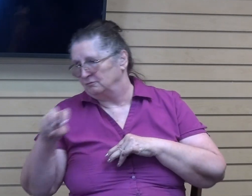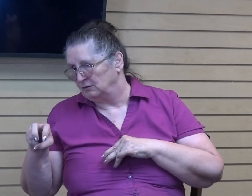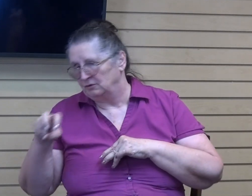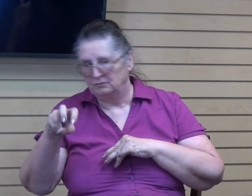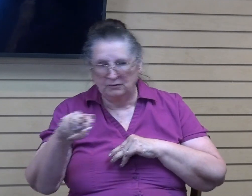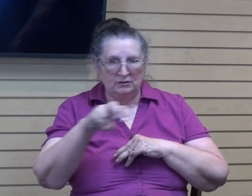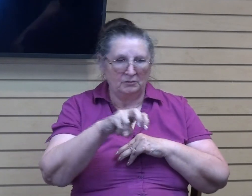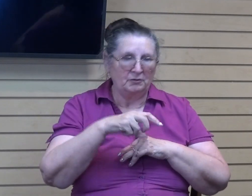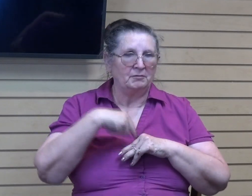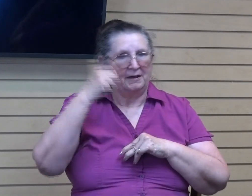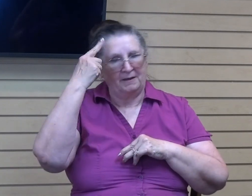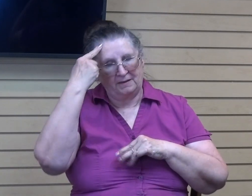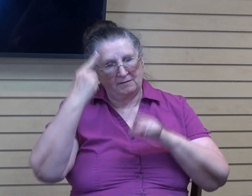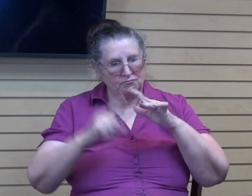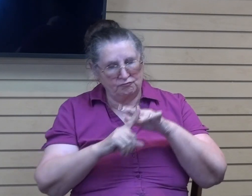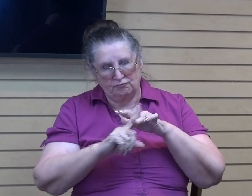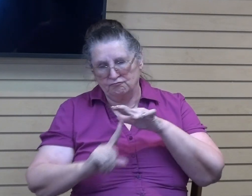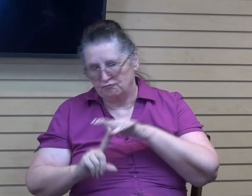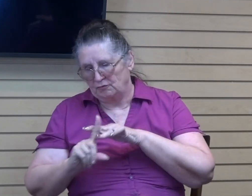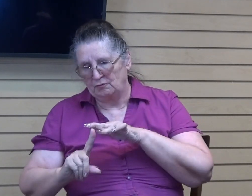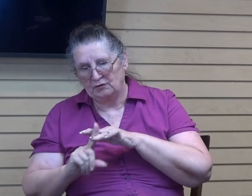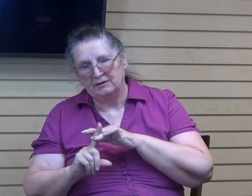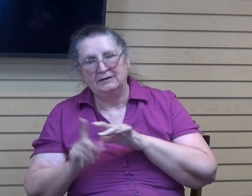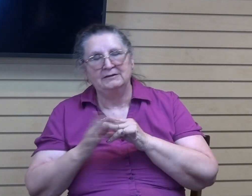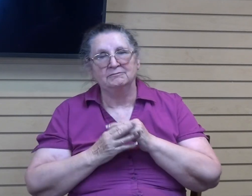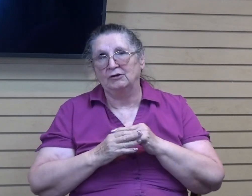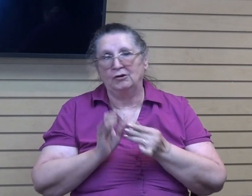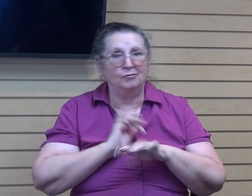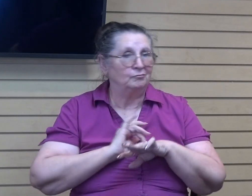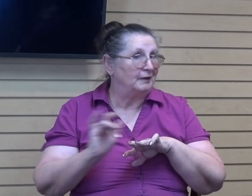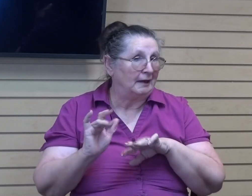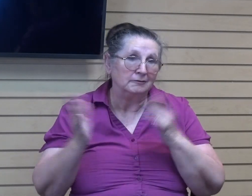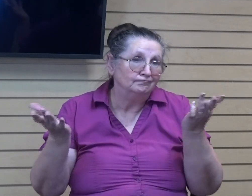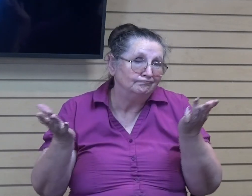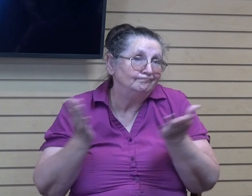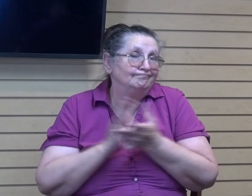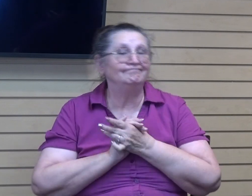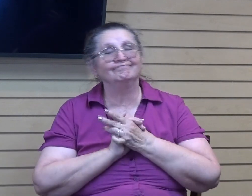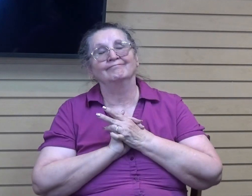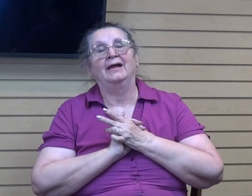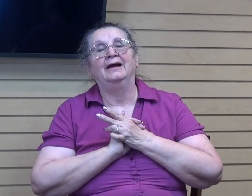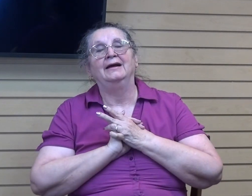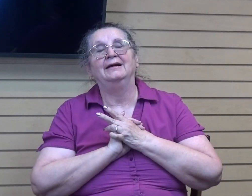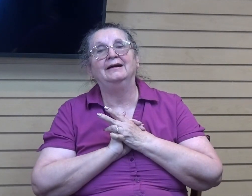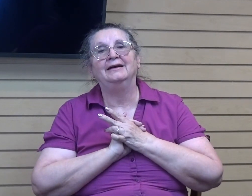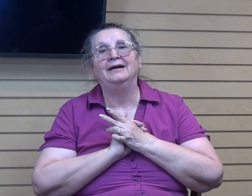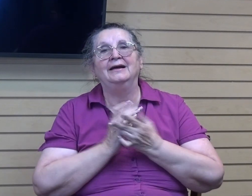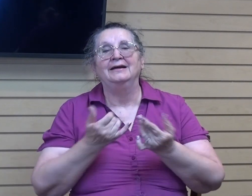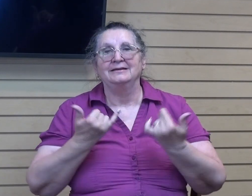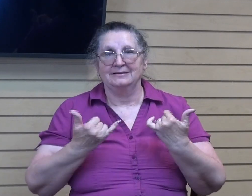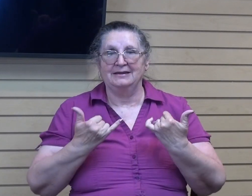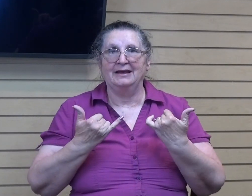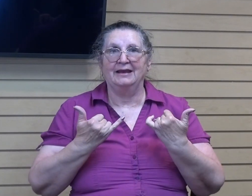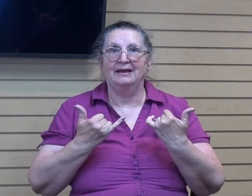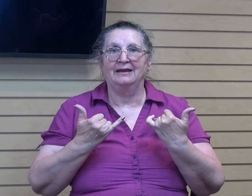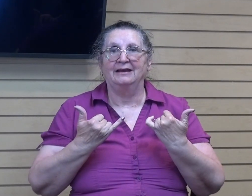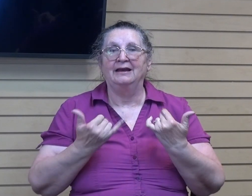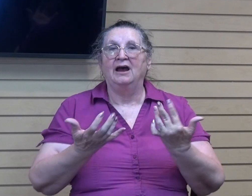topics or just stays in the blank. I mean it goes to a blank mode. Kidding. But today I just wanted to share